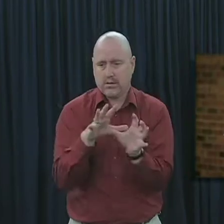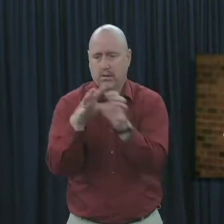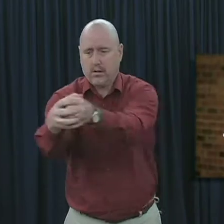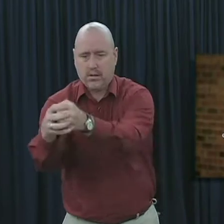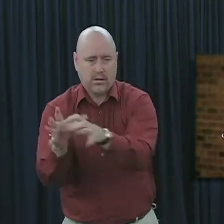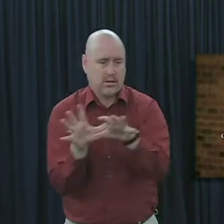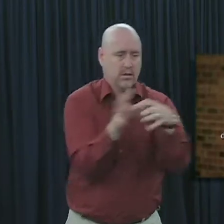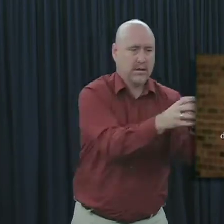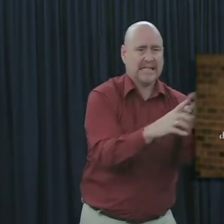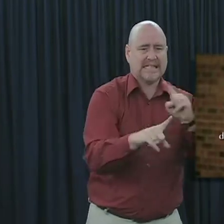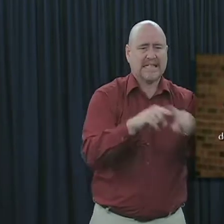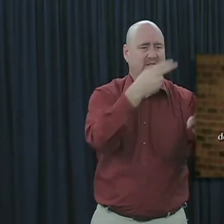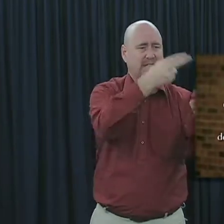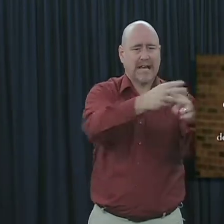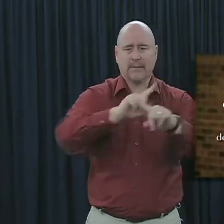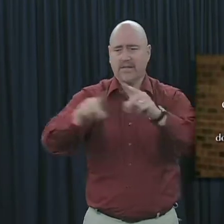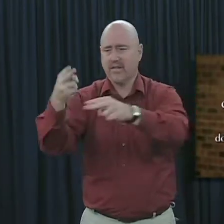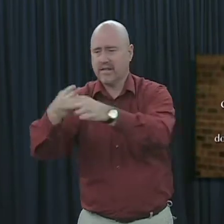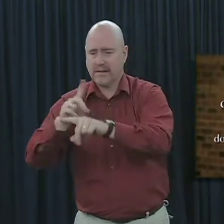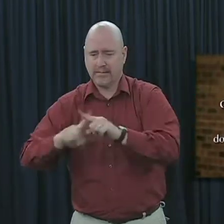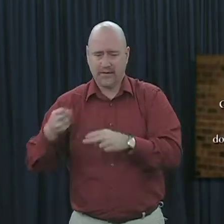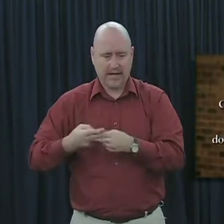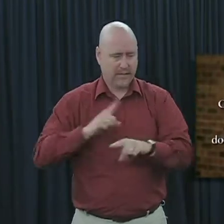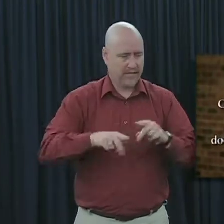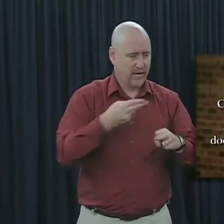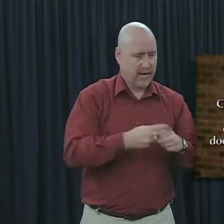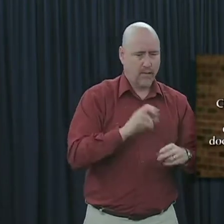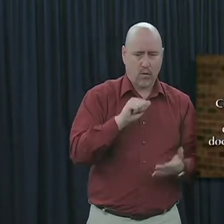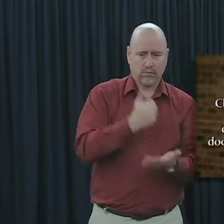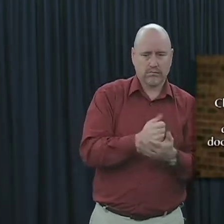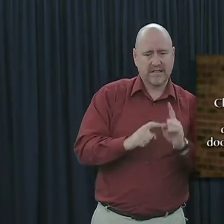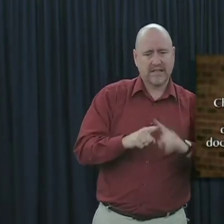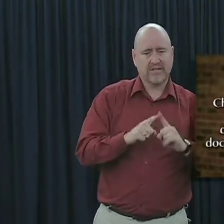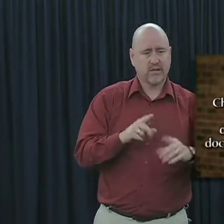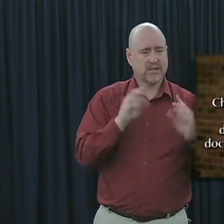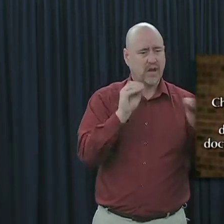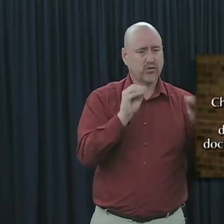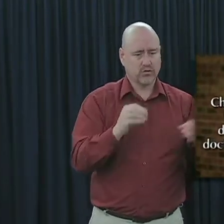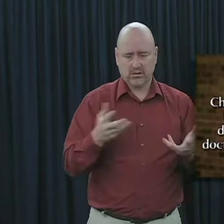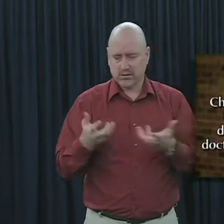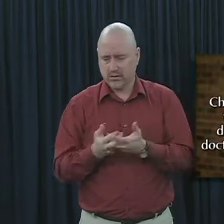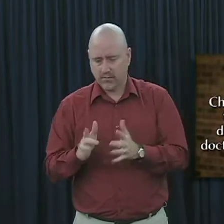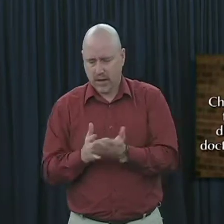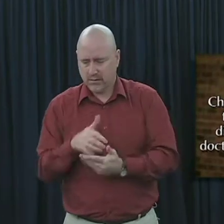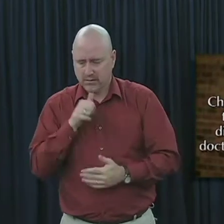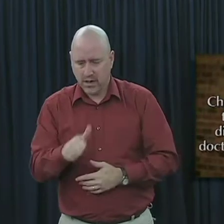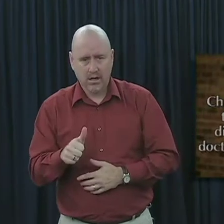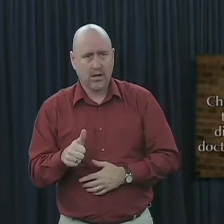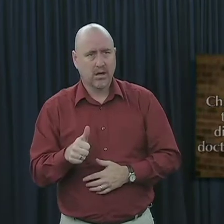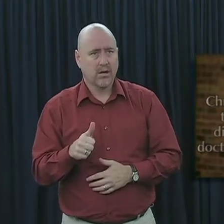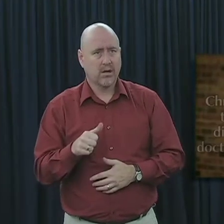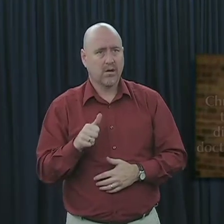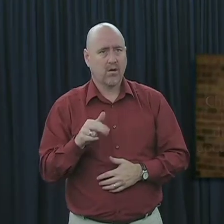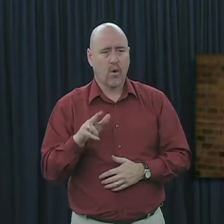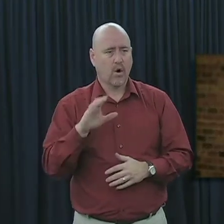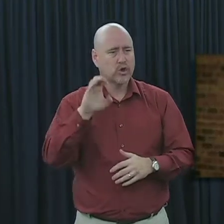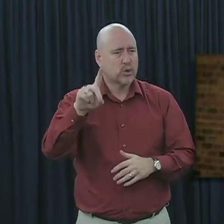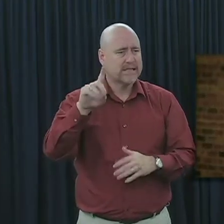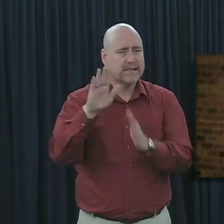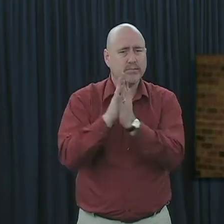a different name or a peculiar name or adopting doctrines that are not found in the Bible and adopting creed books